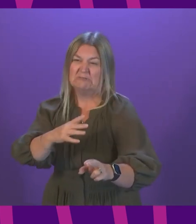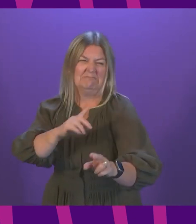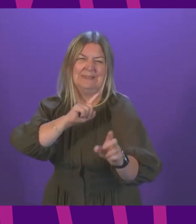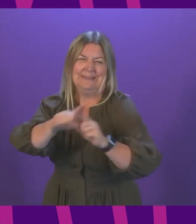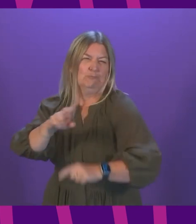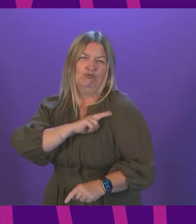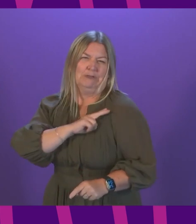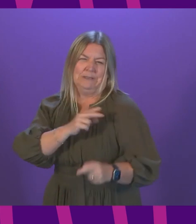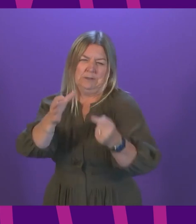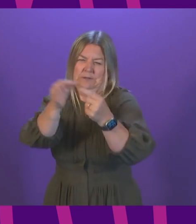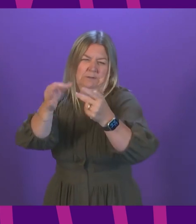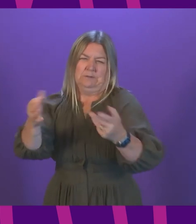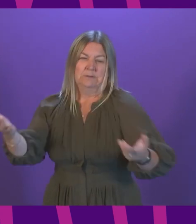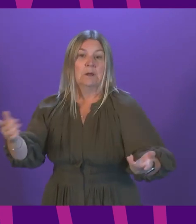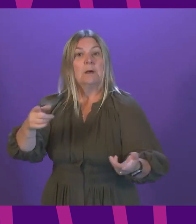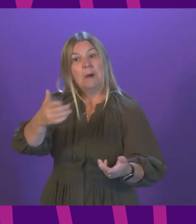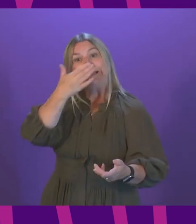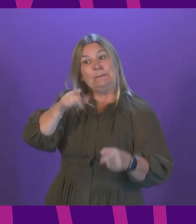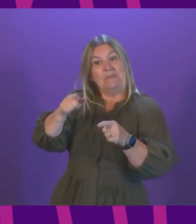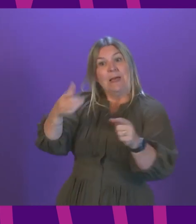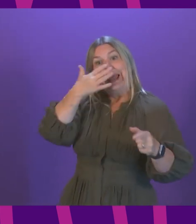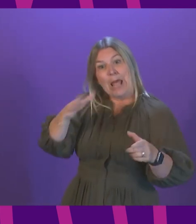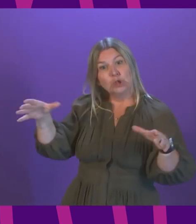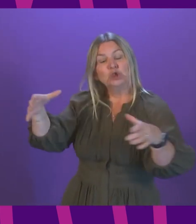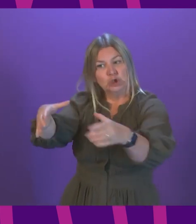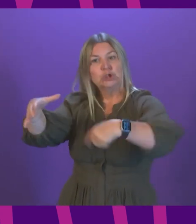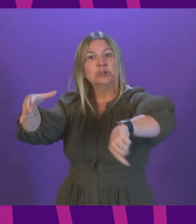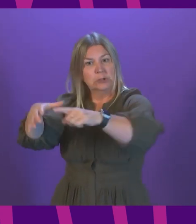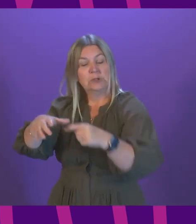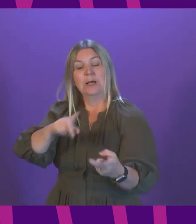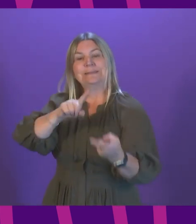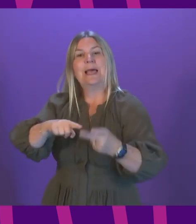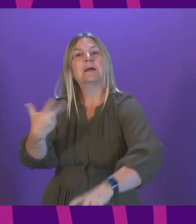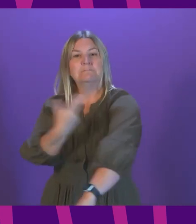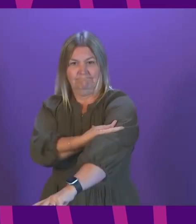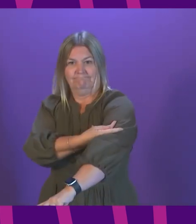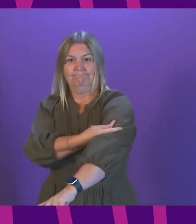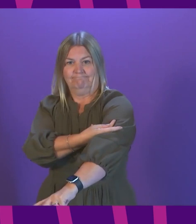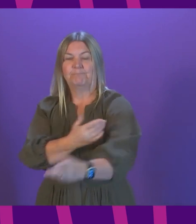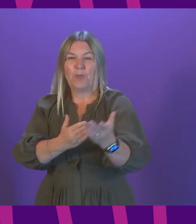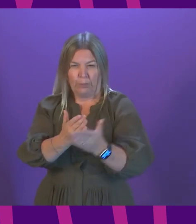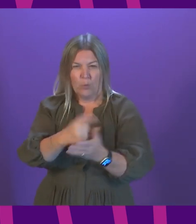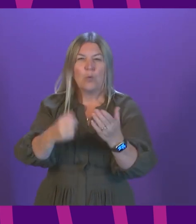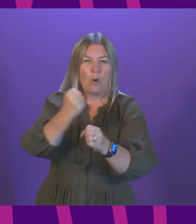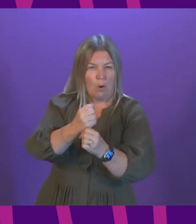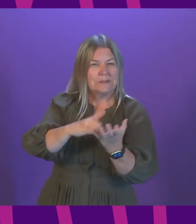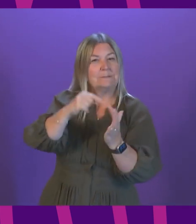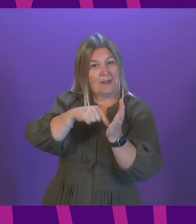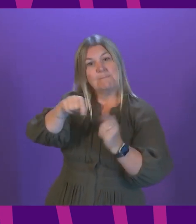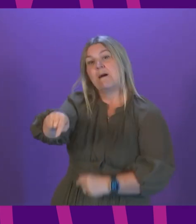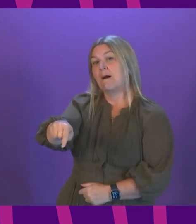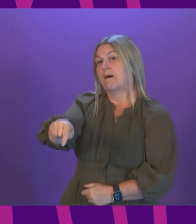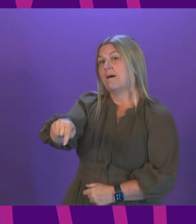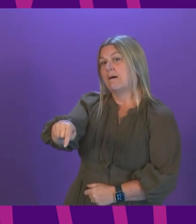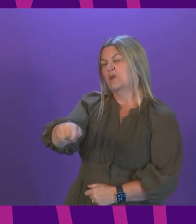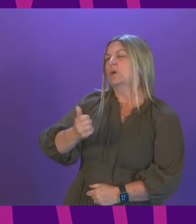worth noting that a significant proportion of people in this age group received their second dose of vaccine during August and early September. It is likely